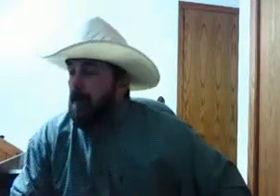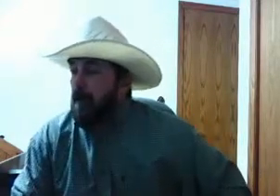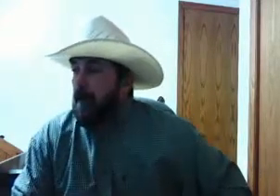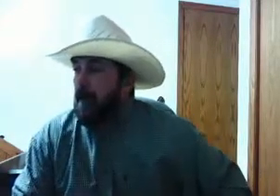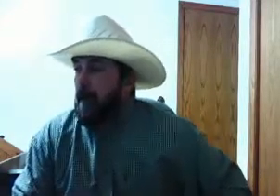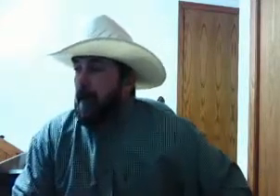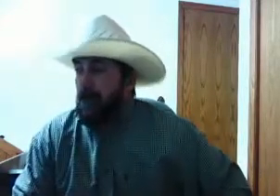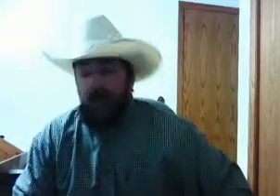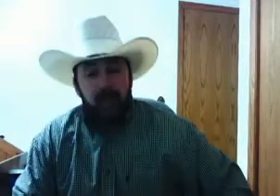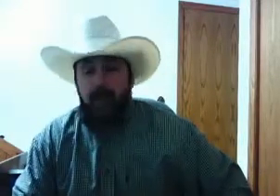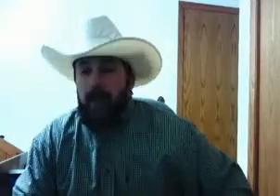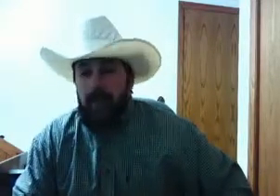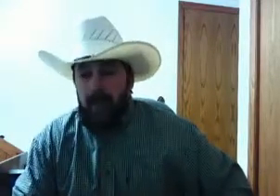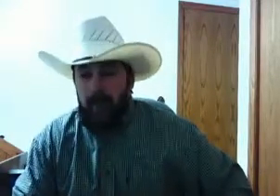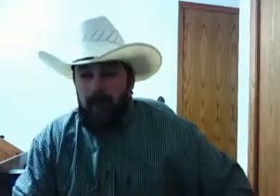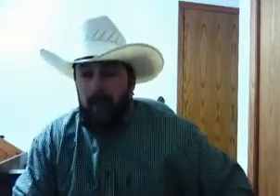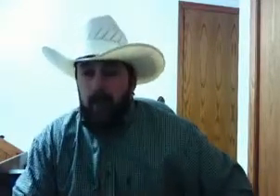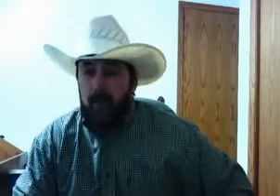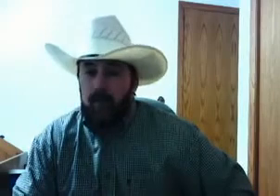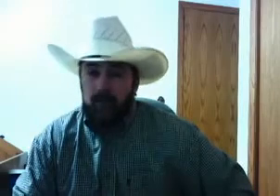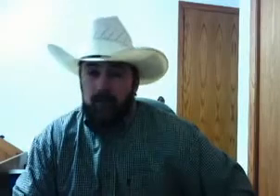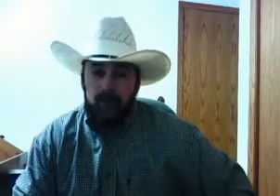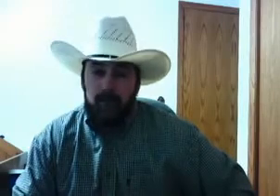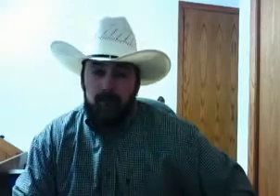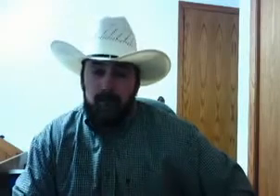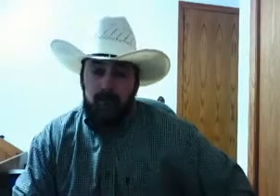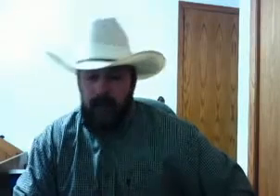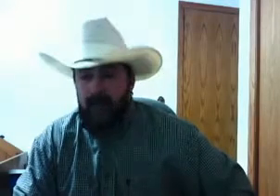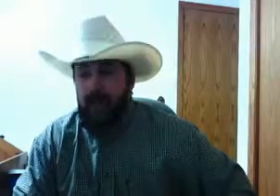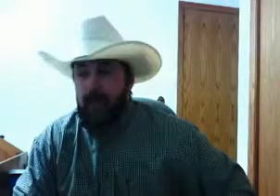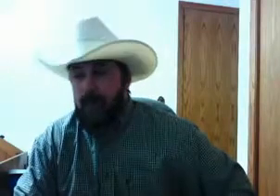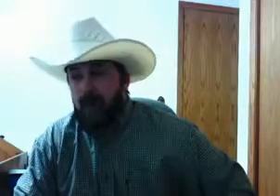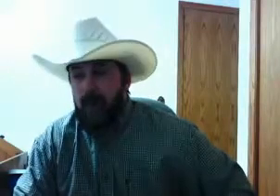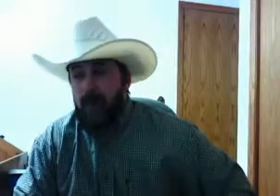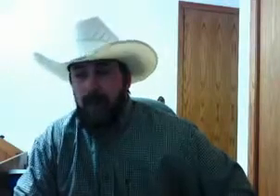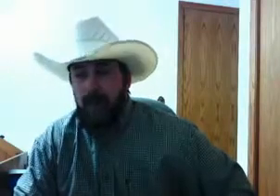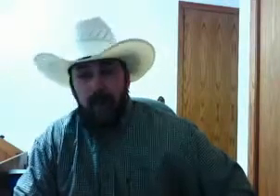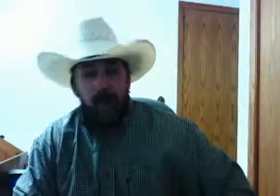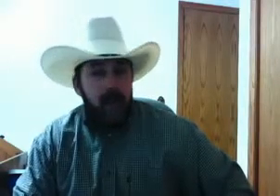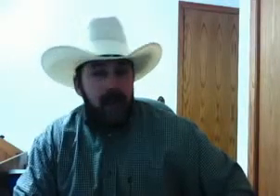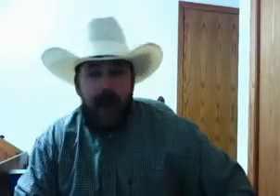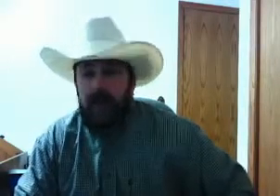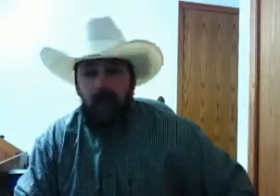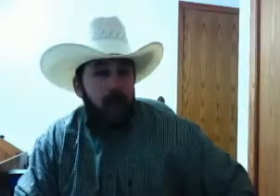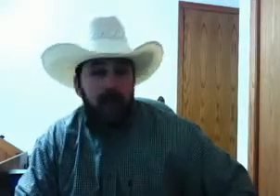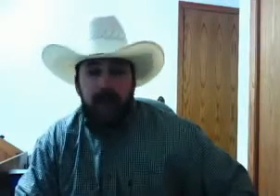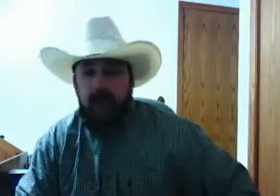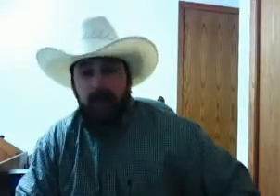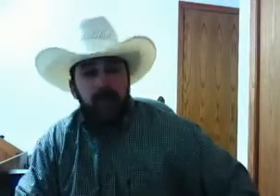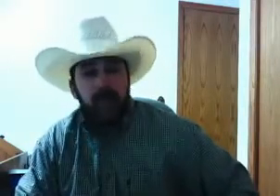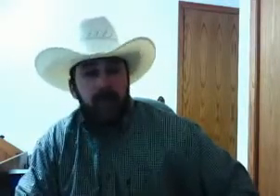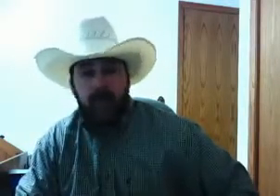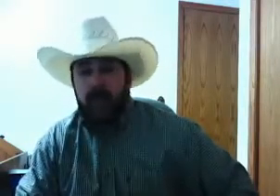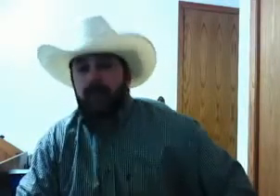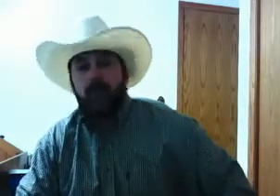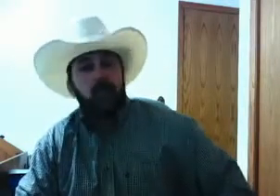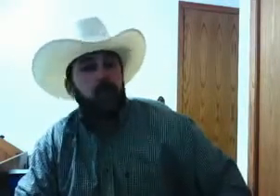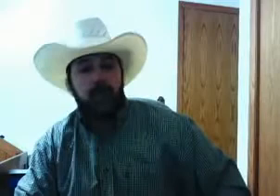if there's somebody breaking down my door to get my kids and my wife I can pop a cap in them and feel good about it